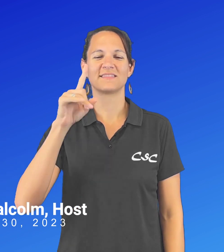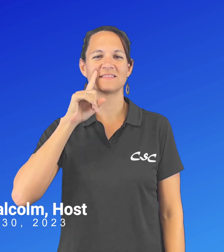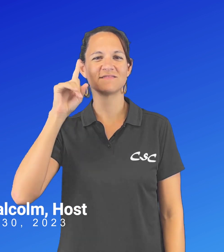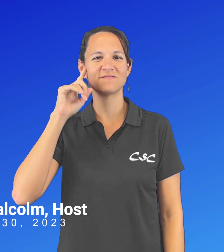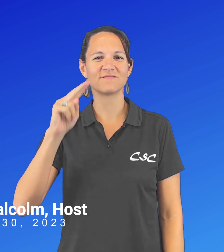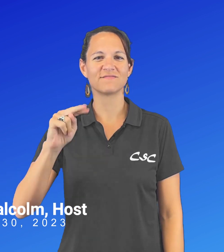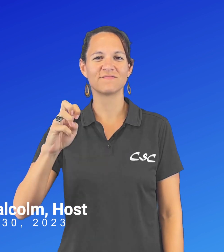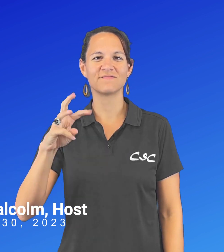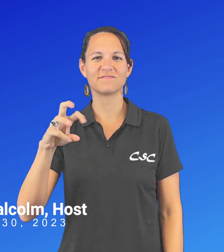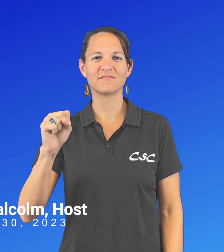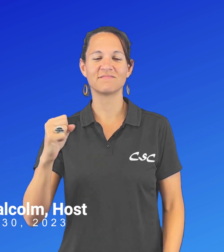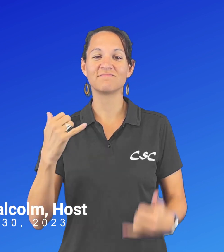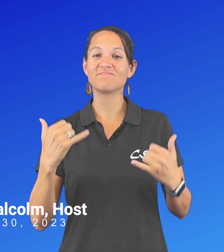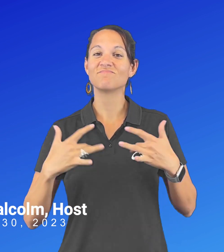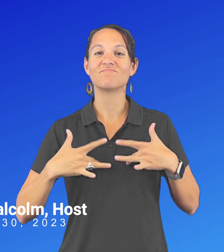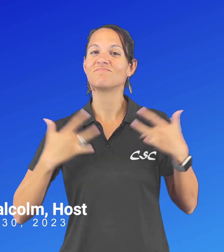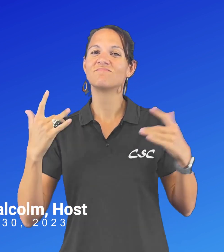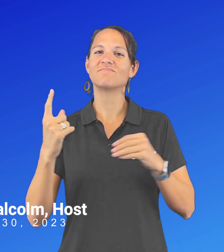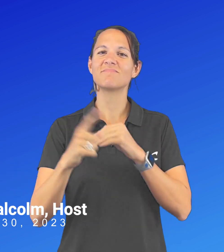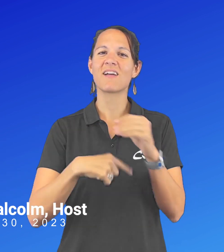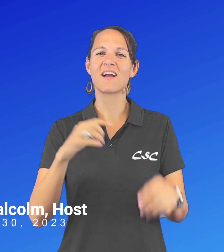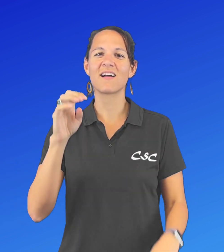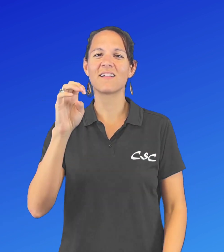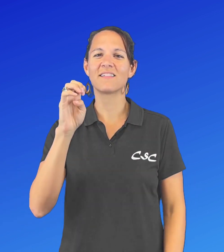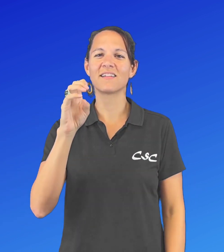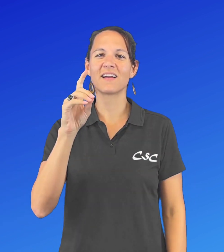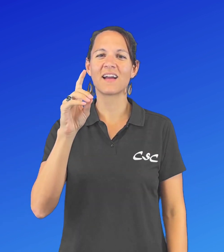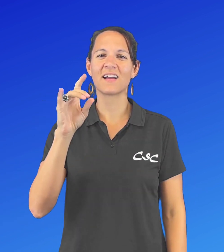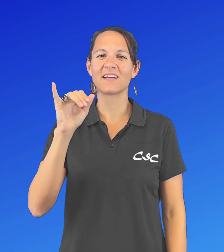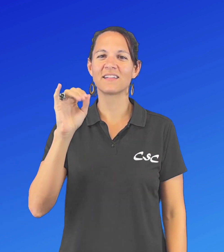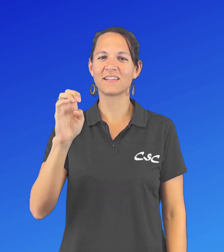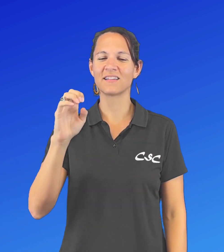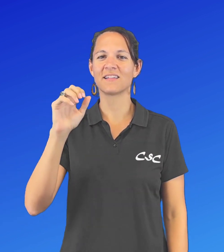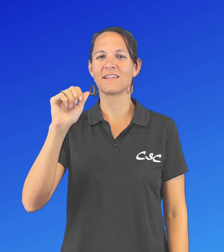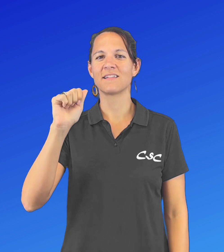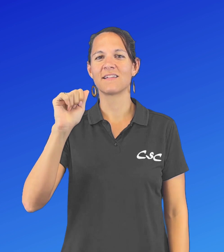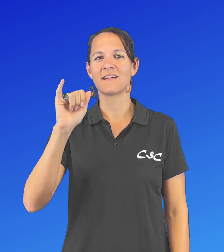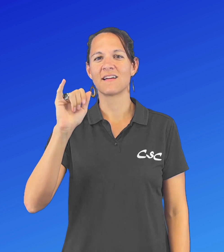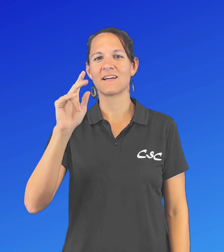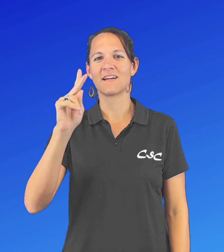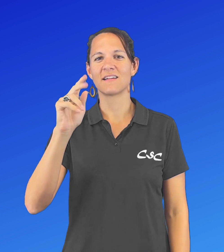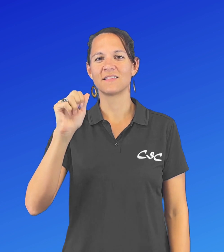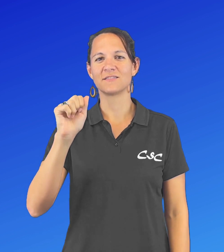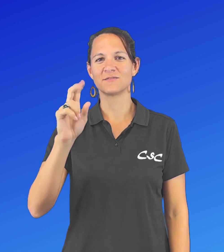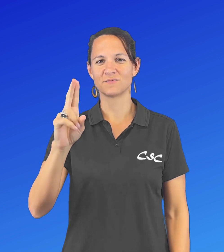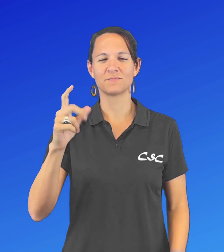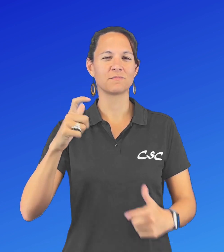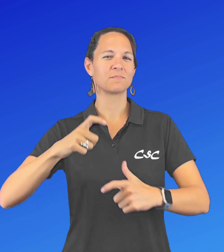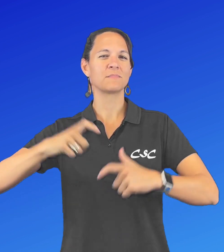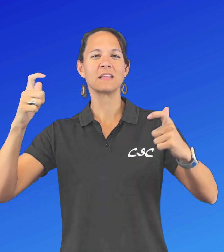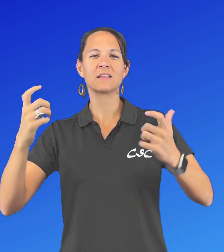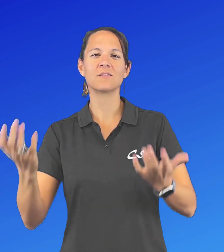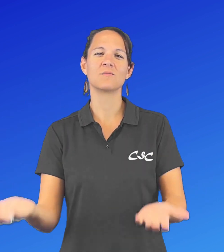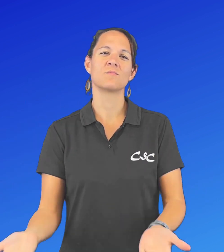Aloha! Welcome to 808 Deaf News. So, what happened at the Eddie Aikau Big Wave